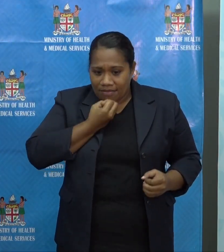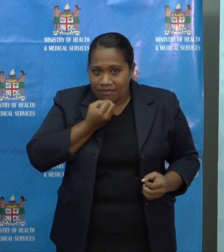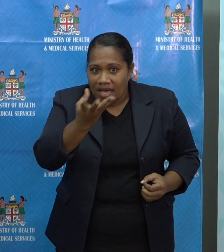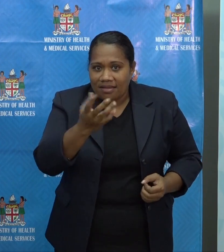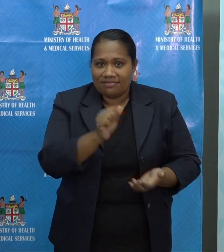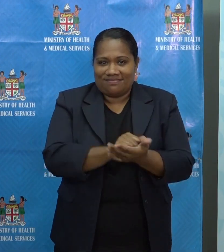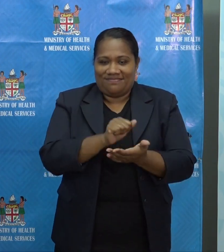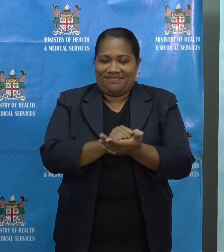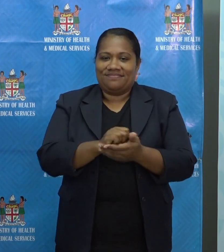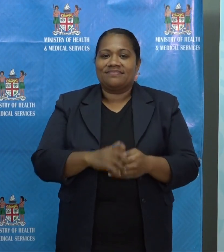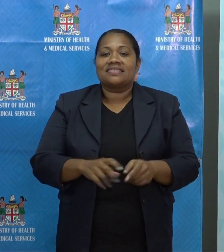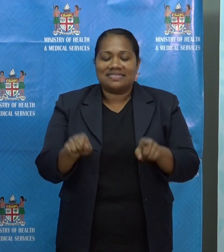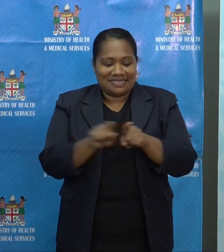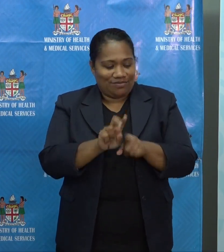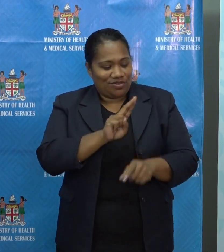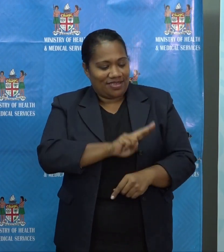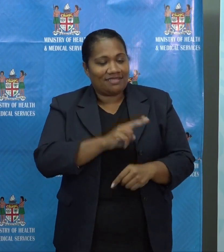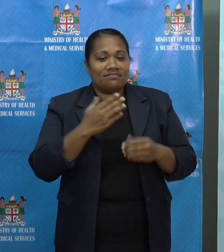Mbulbudaka Lorain.